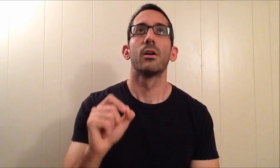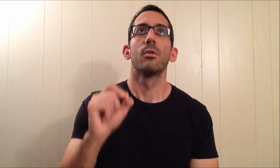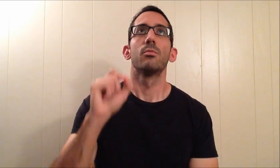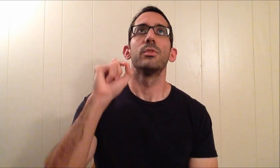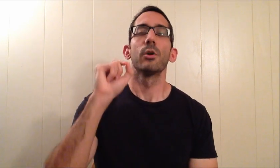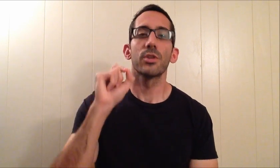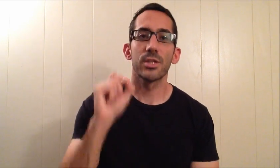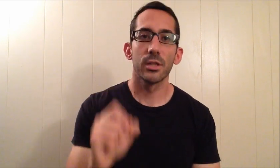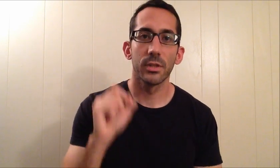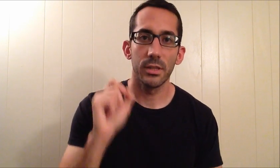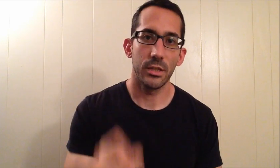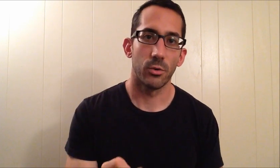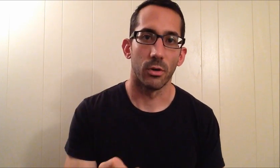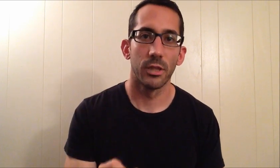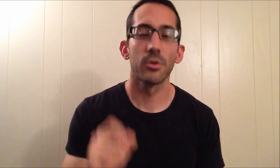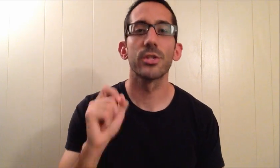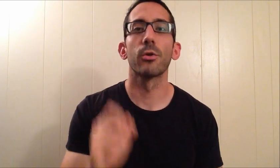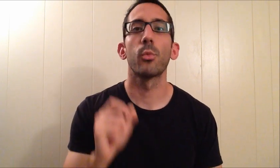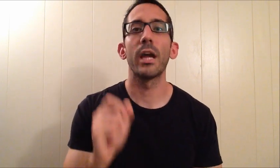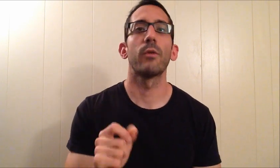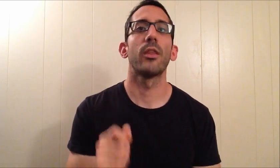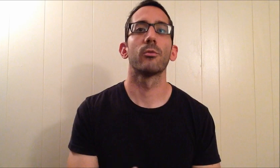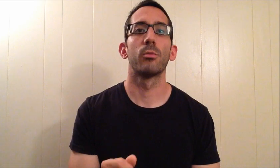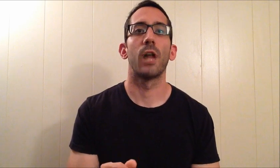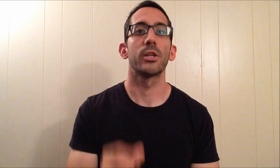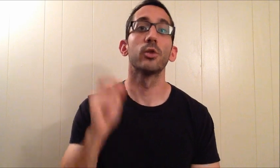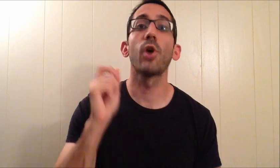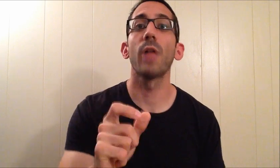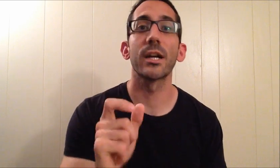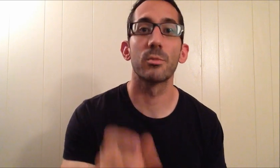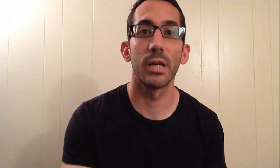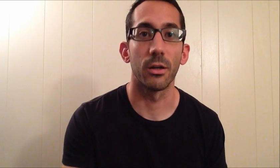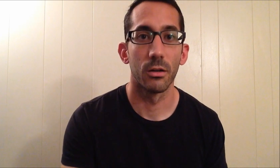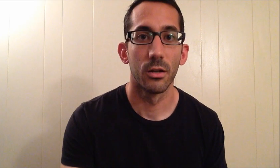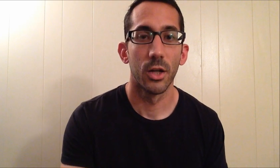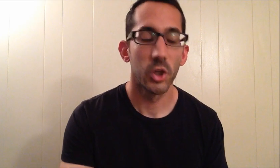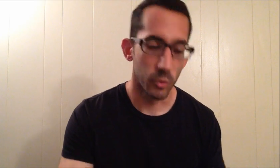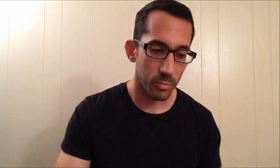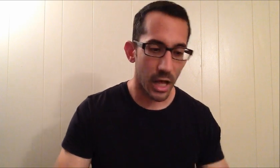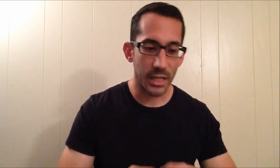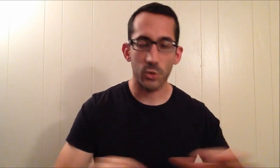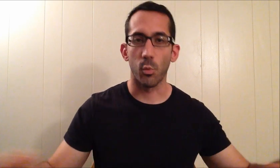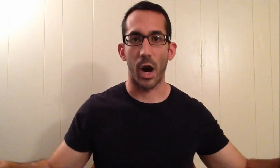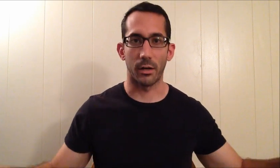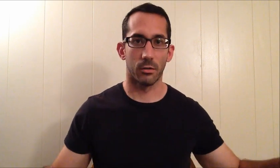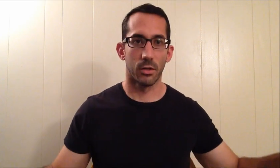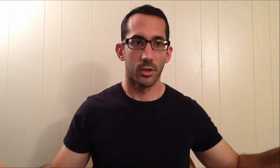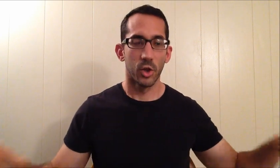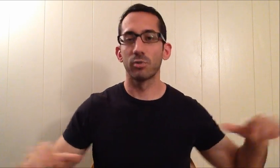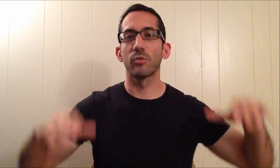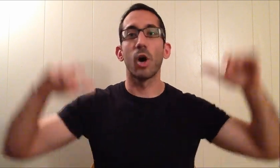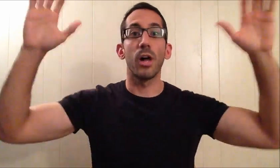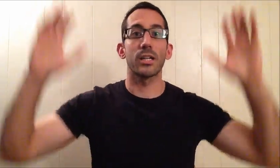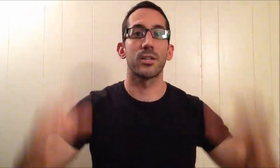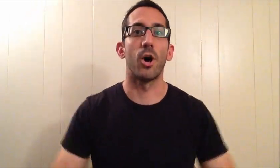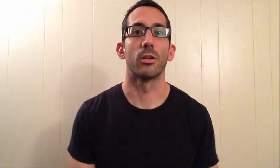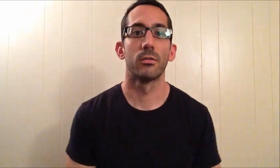there is still the detour. There is still the way around the roadblock. Your roadblock is bigger. Your roadblock is wider. Your roadblock is taller.